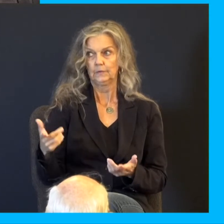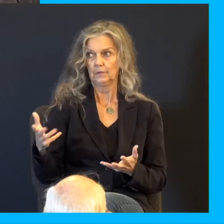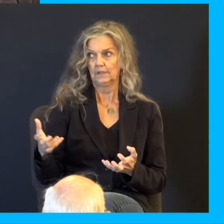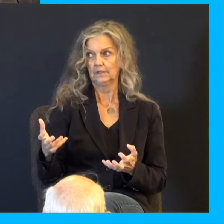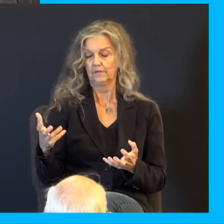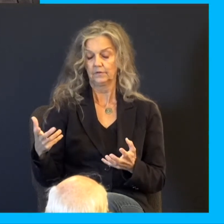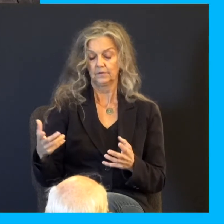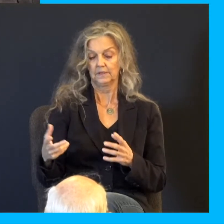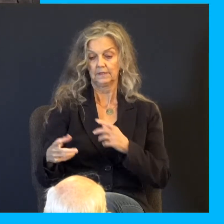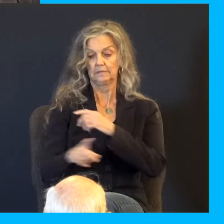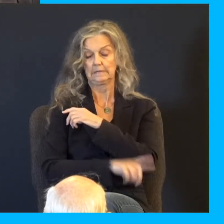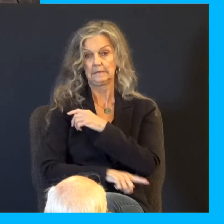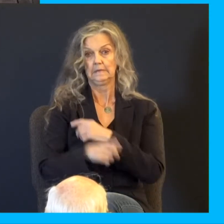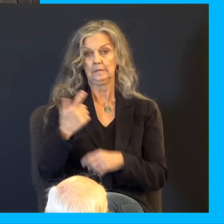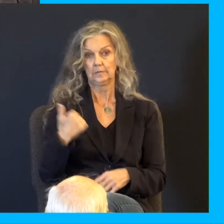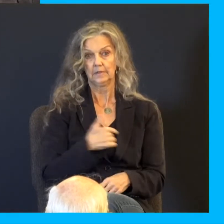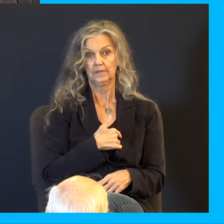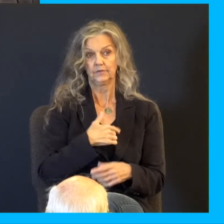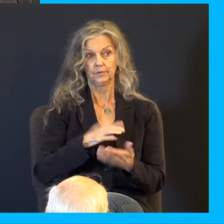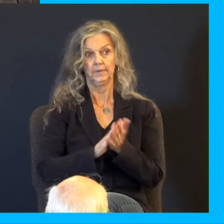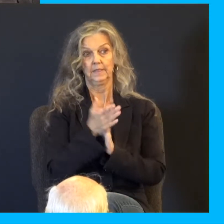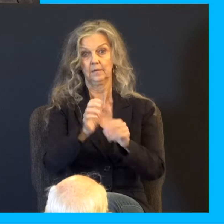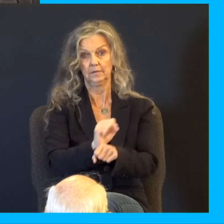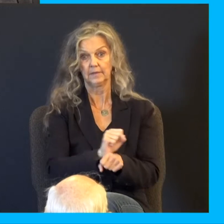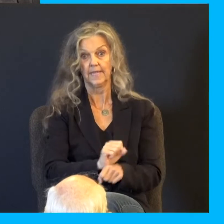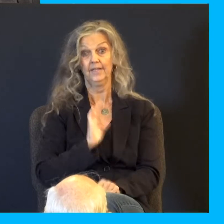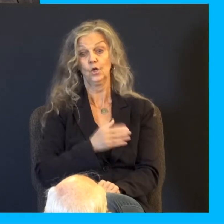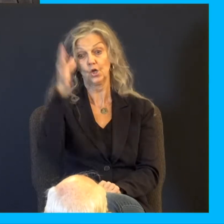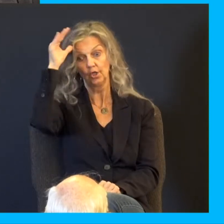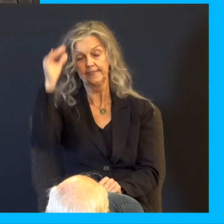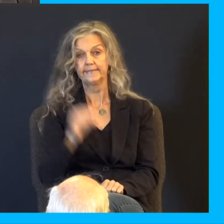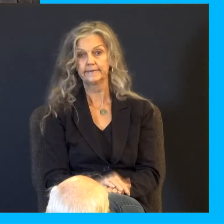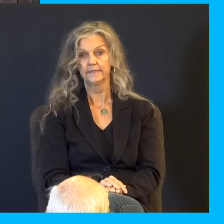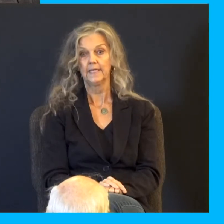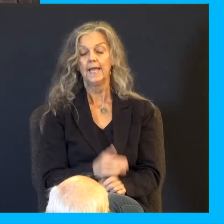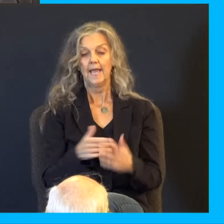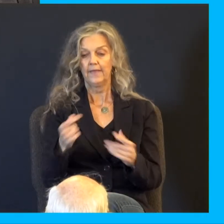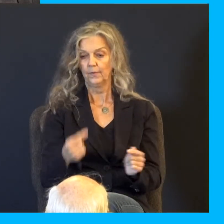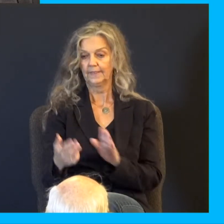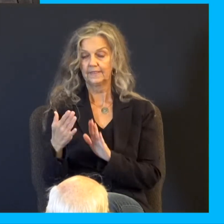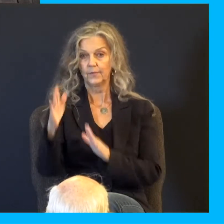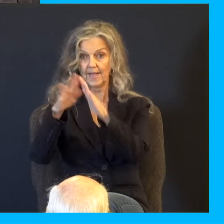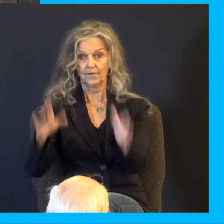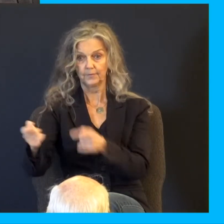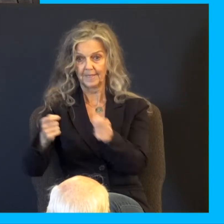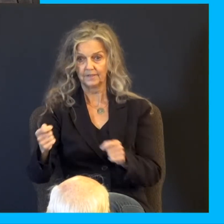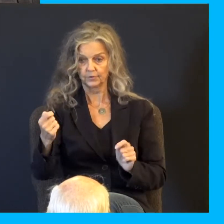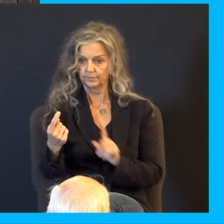us and fall upon us and take us for bondmen and our donkeys. And they came near to the steward of Joseph's house, and they communed with him at